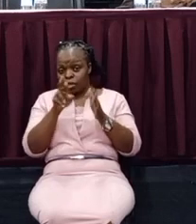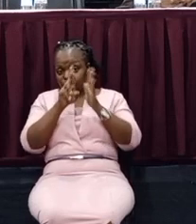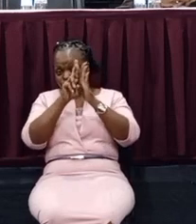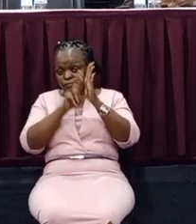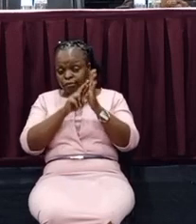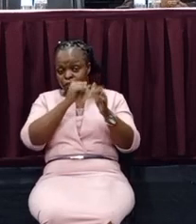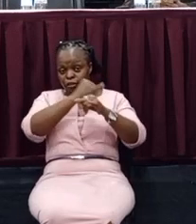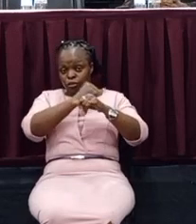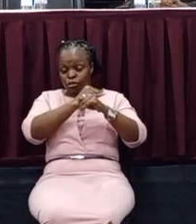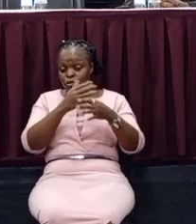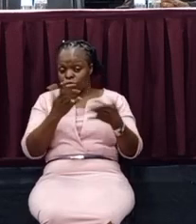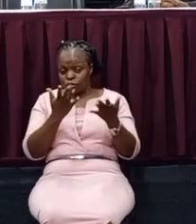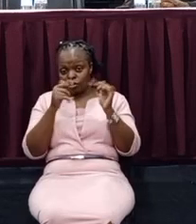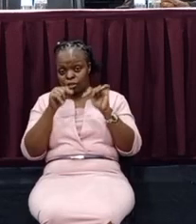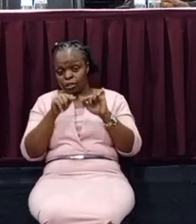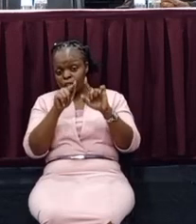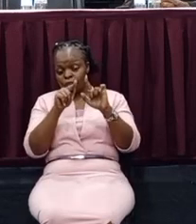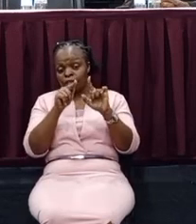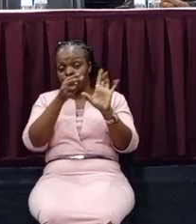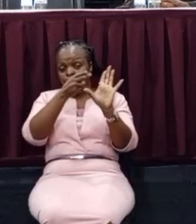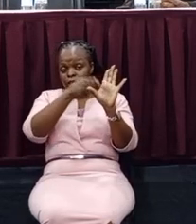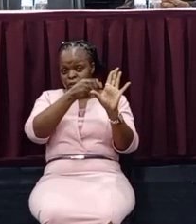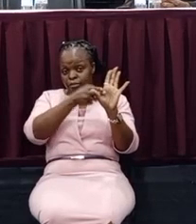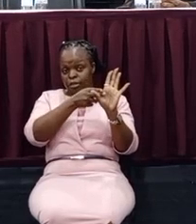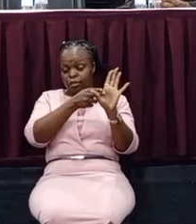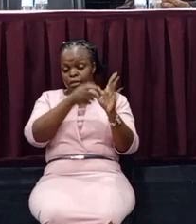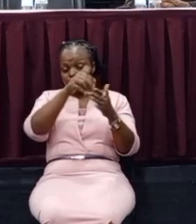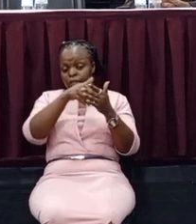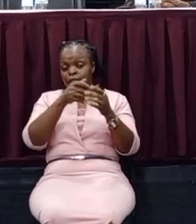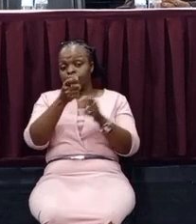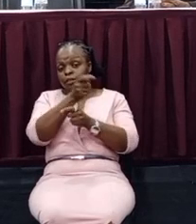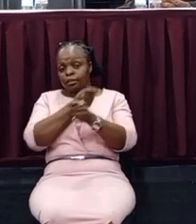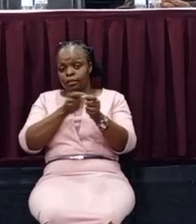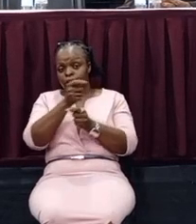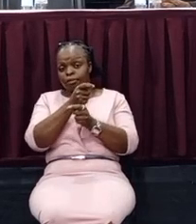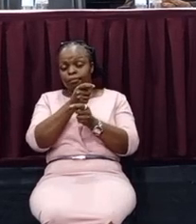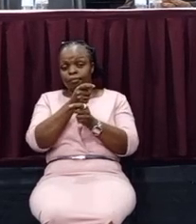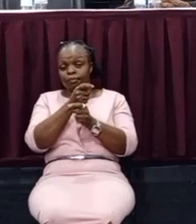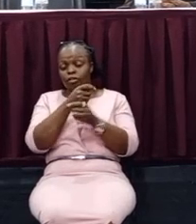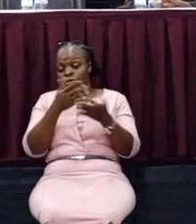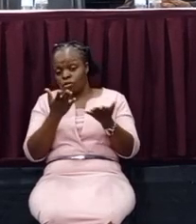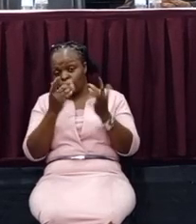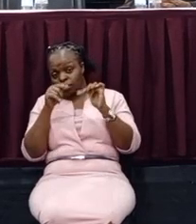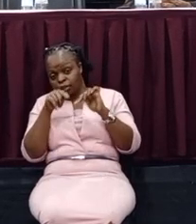or you are a participant in trade, or you are in between there,